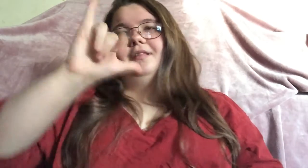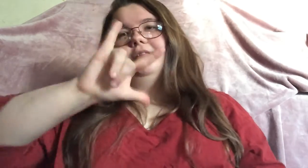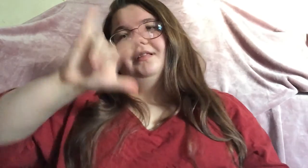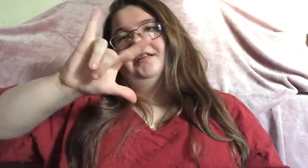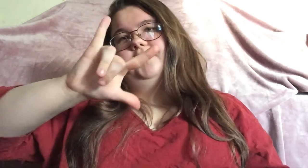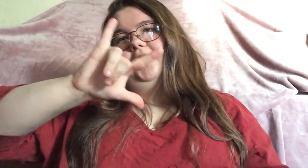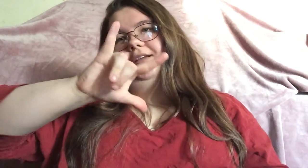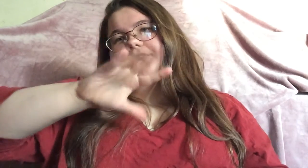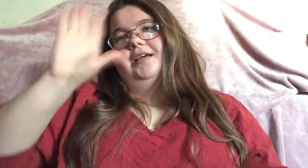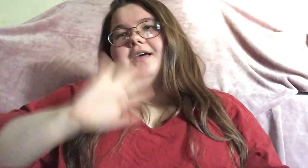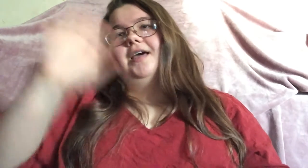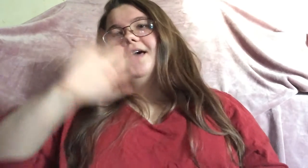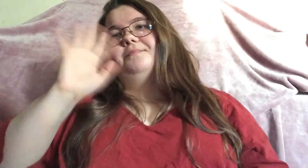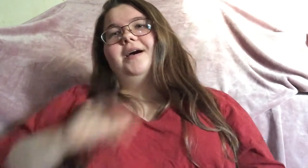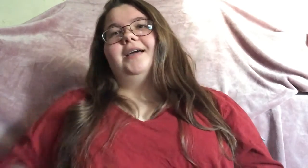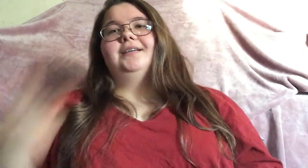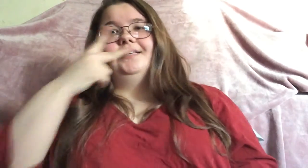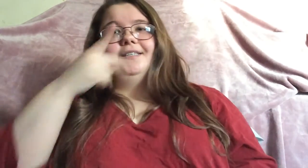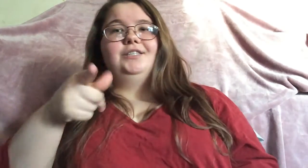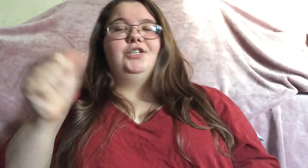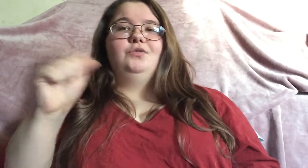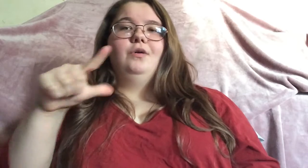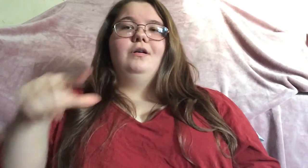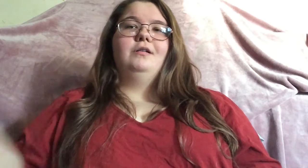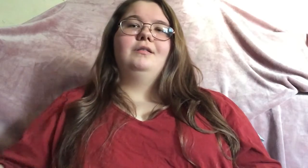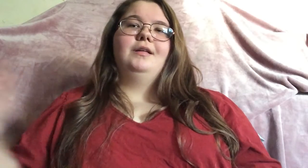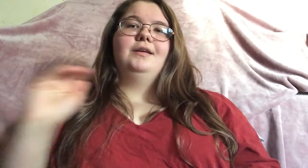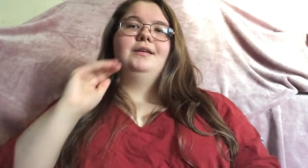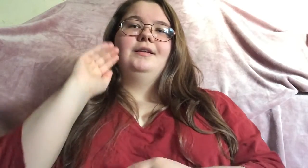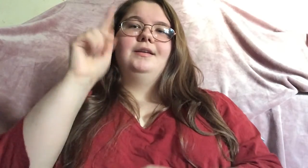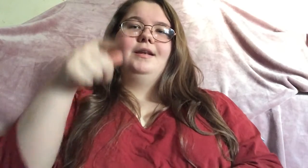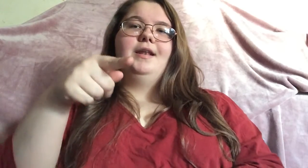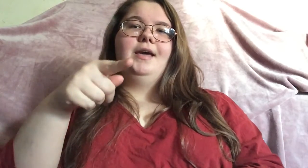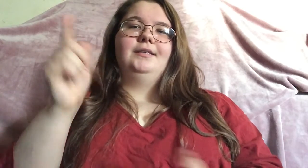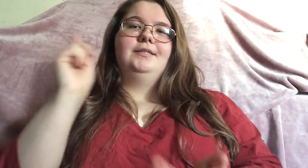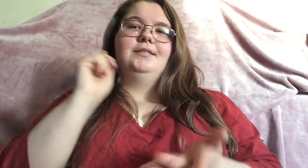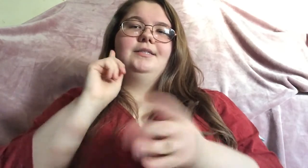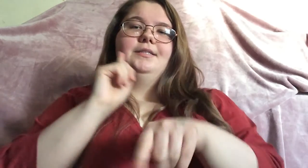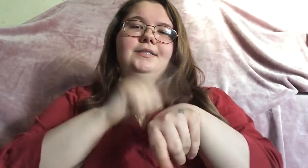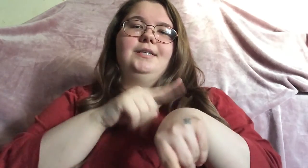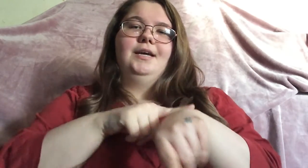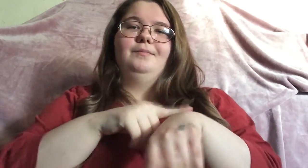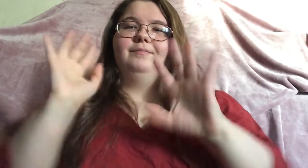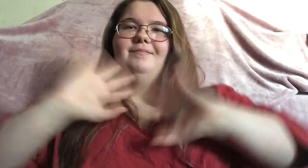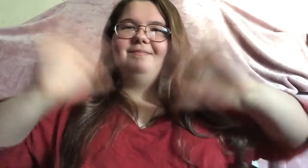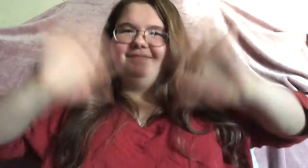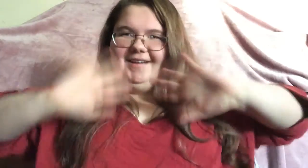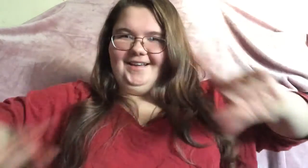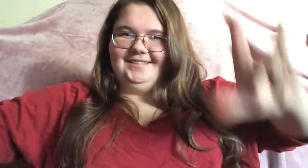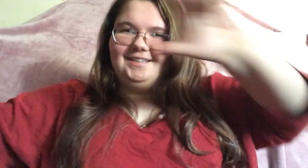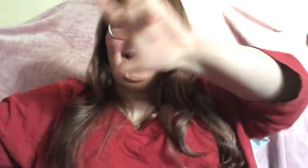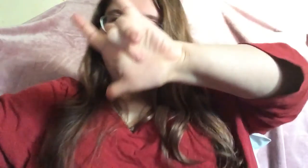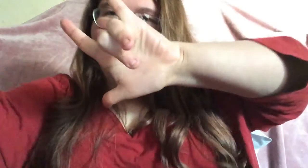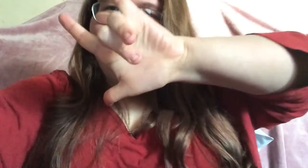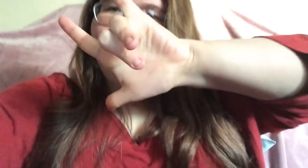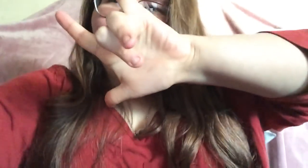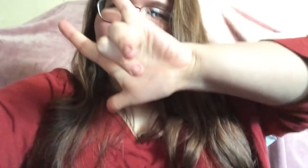Love you guys. Bye. See you all next time. Bye guys. Bye. we go.